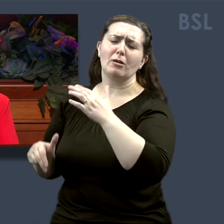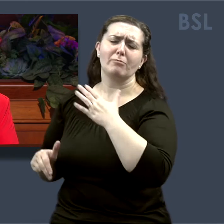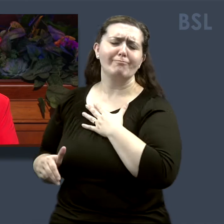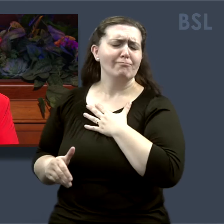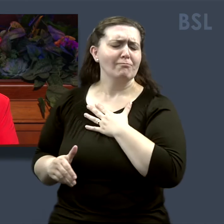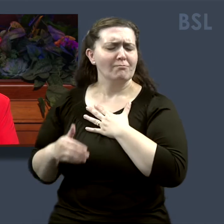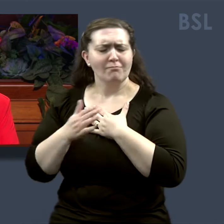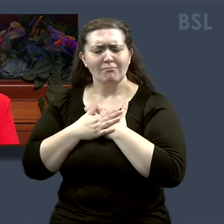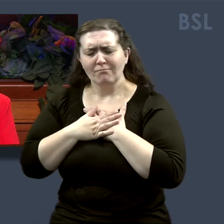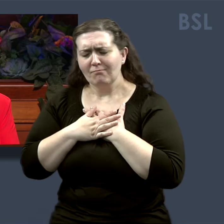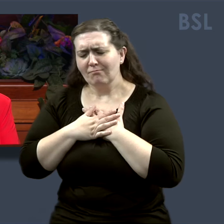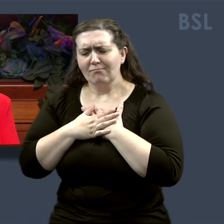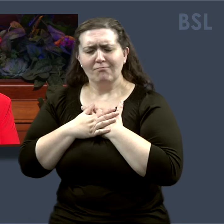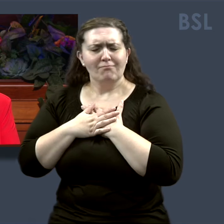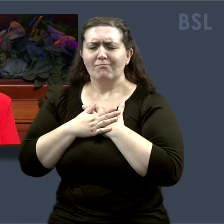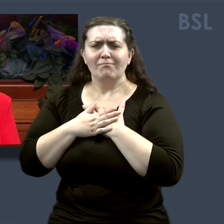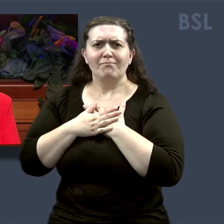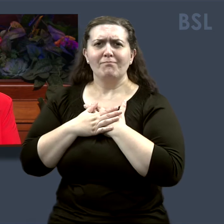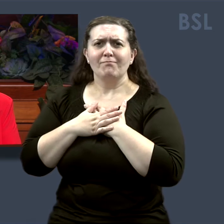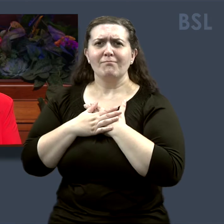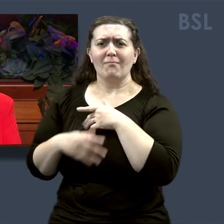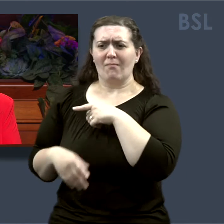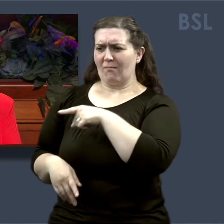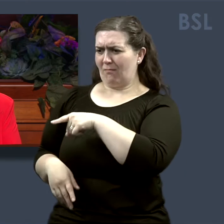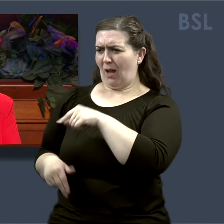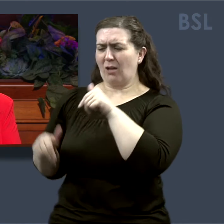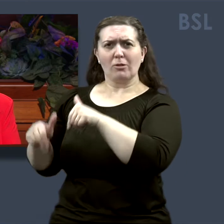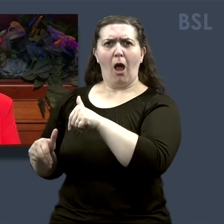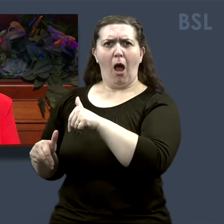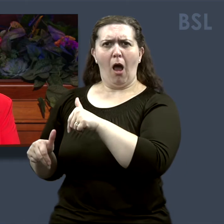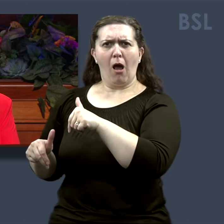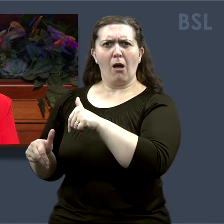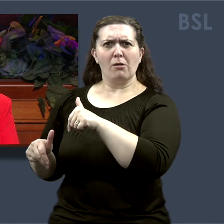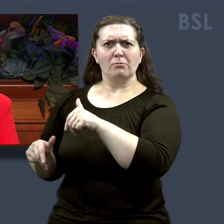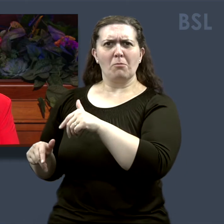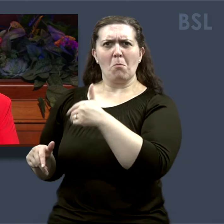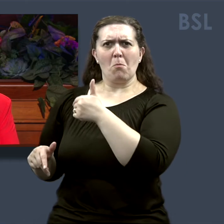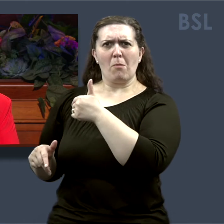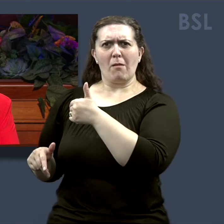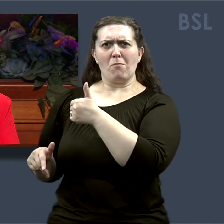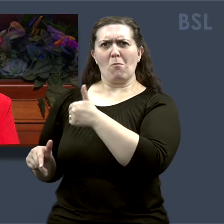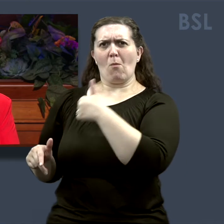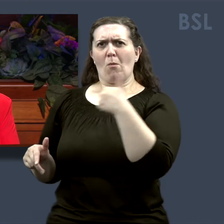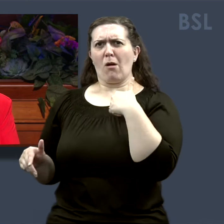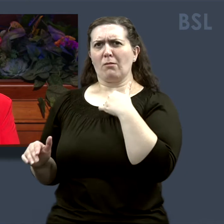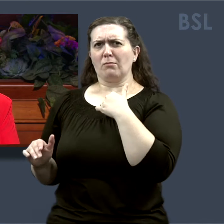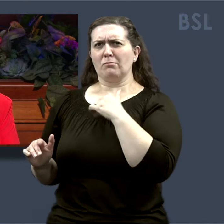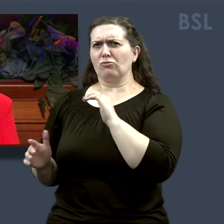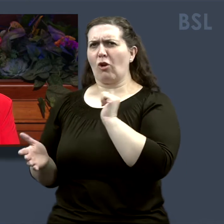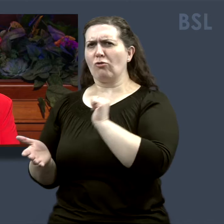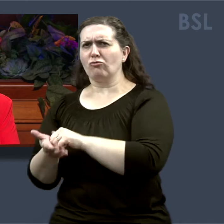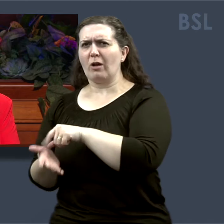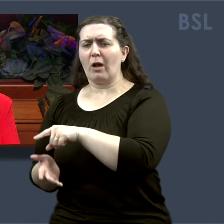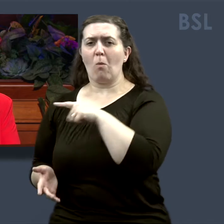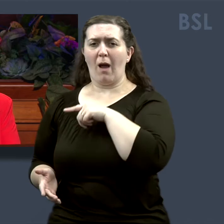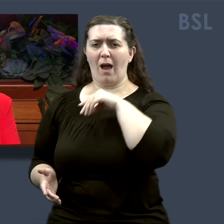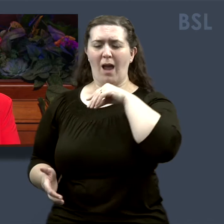overwhelming. Cassie had been acting uncharacteristically earlier in the day because she was hurt. Her